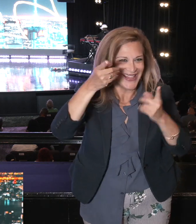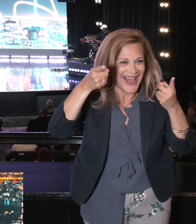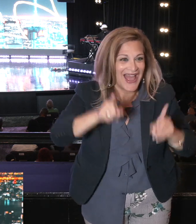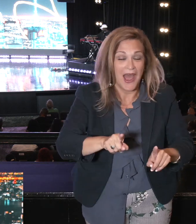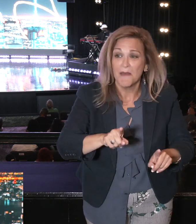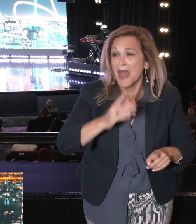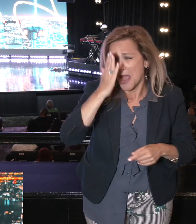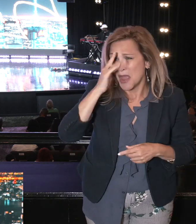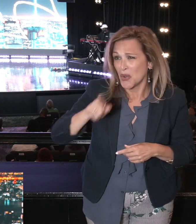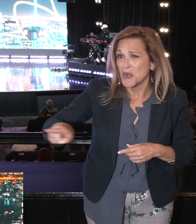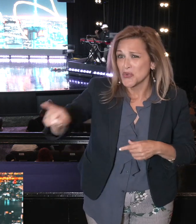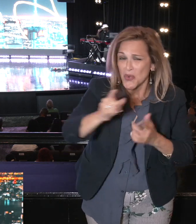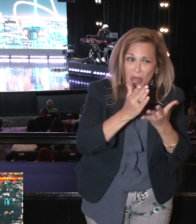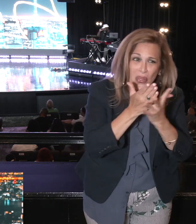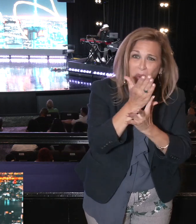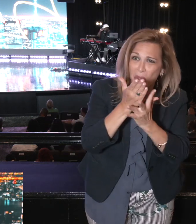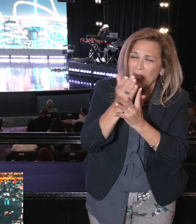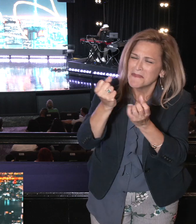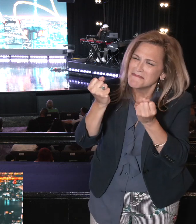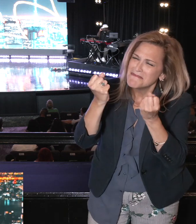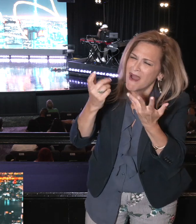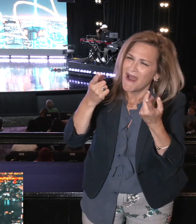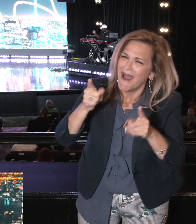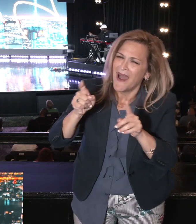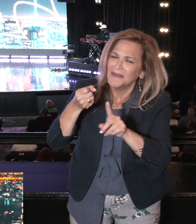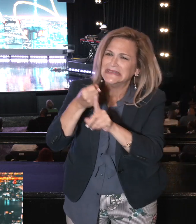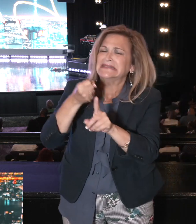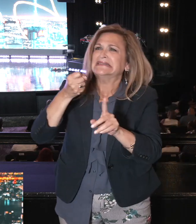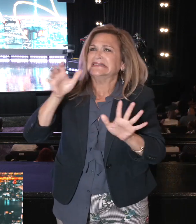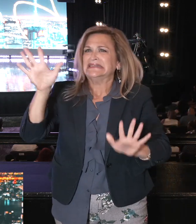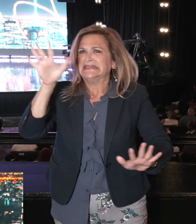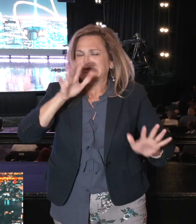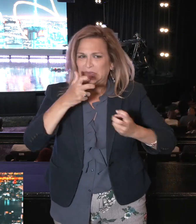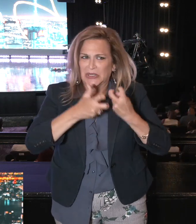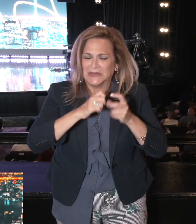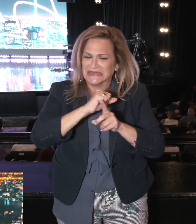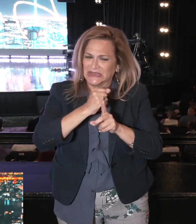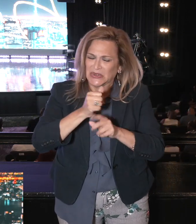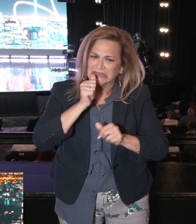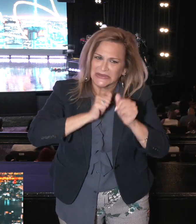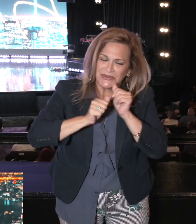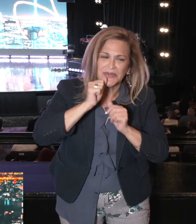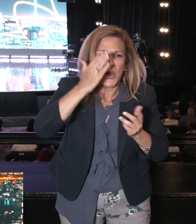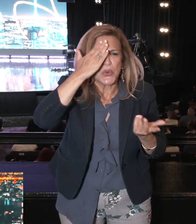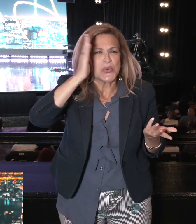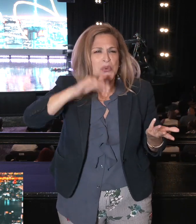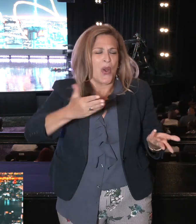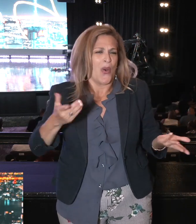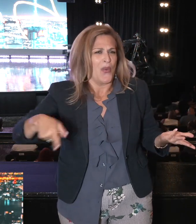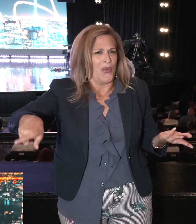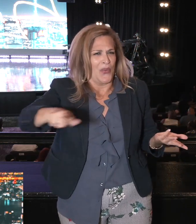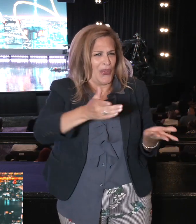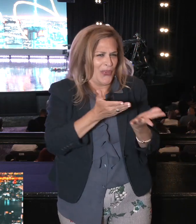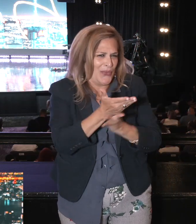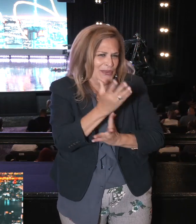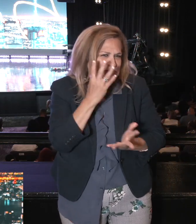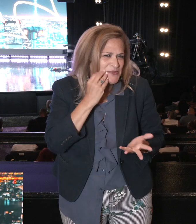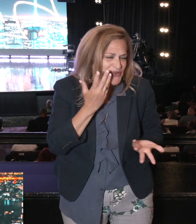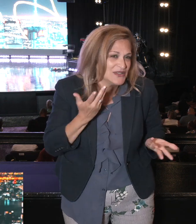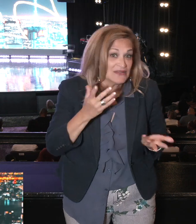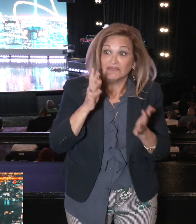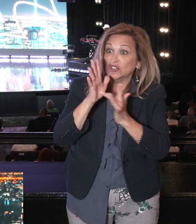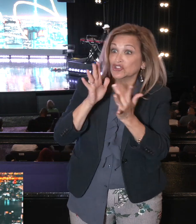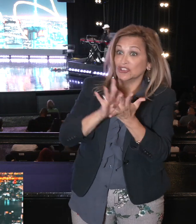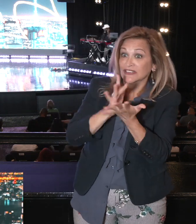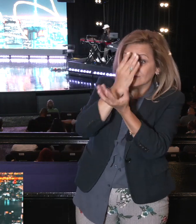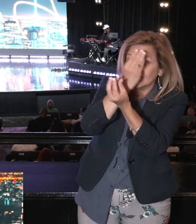through stuff. Everybody goes through stuff. Every mountain had a valley before it. And a valley after it. We all go through stuff. Jesus said it. In